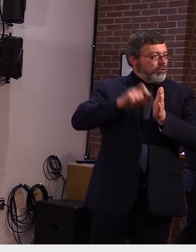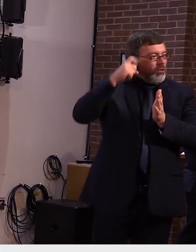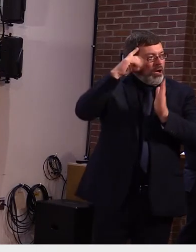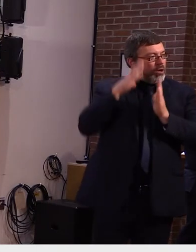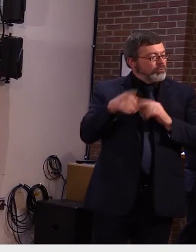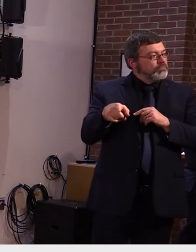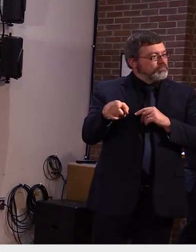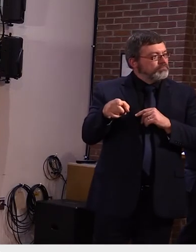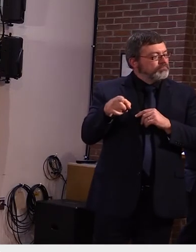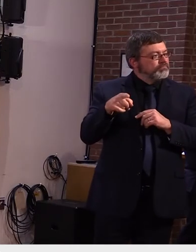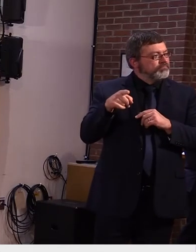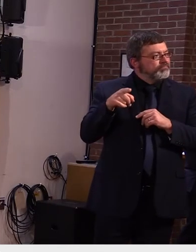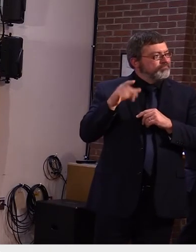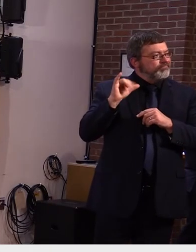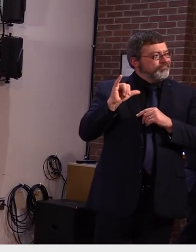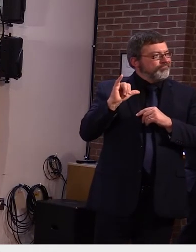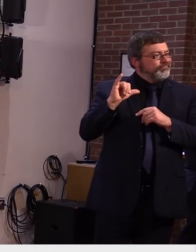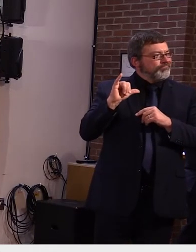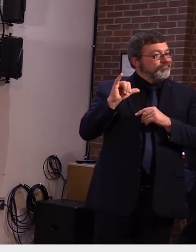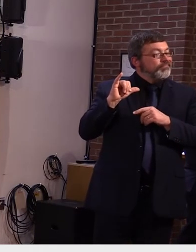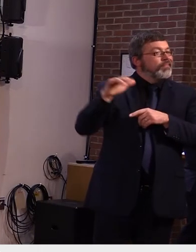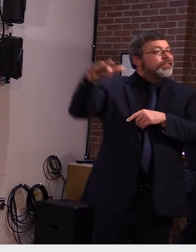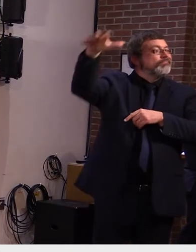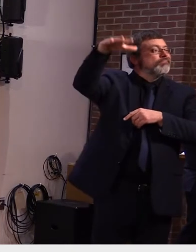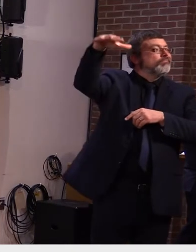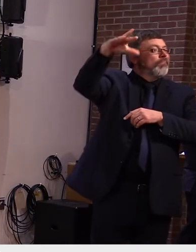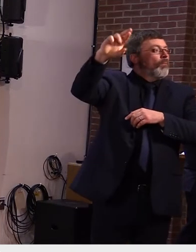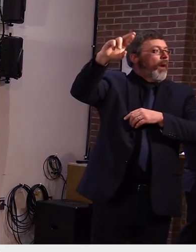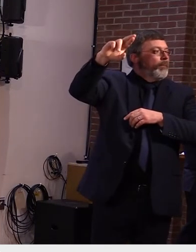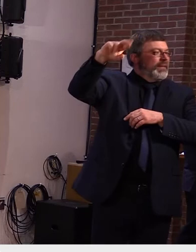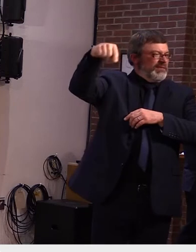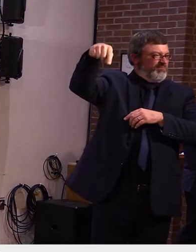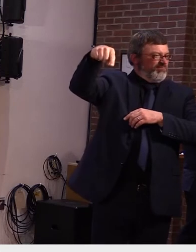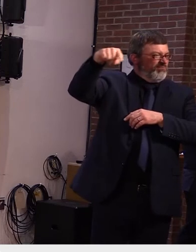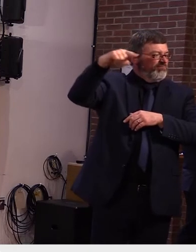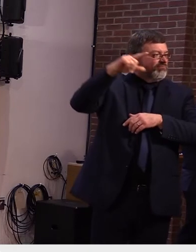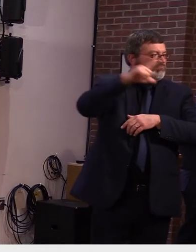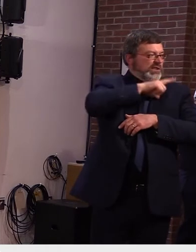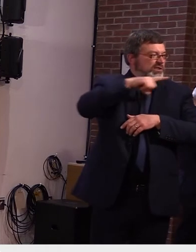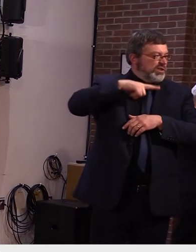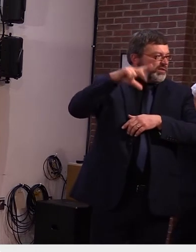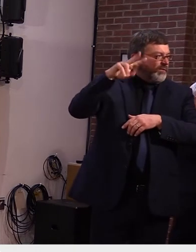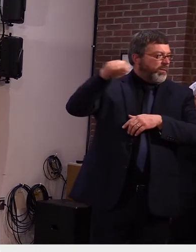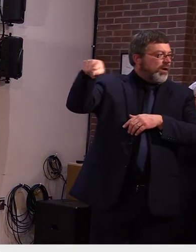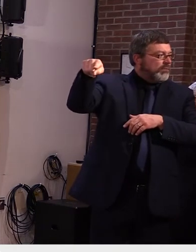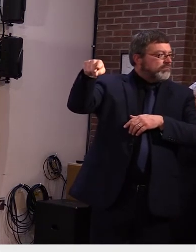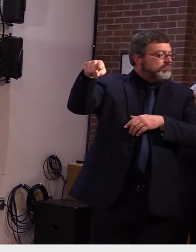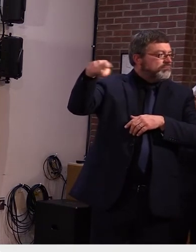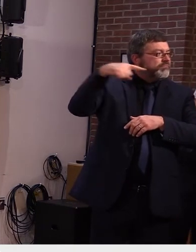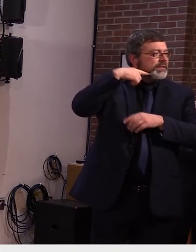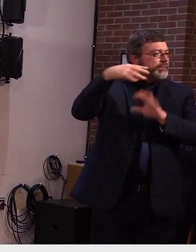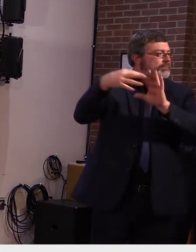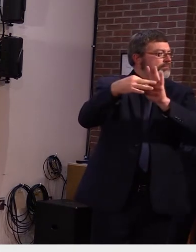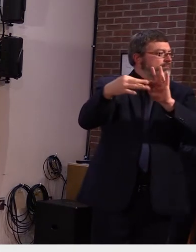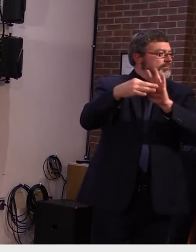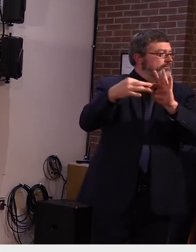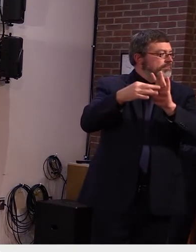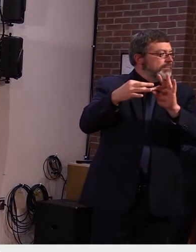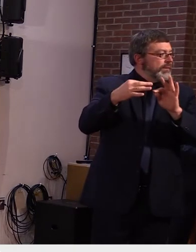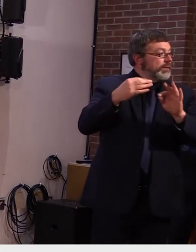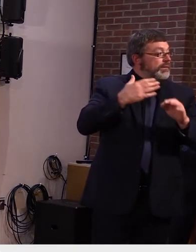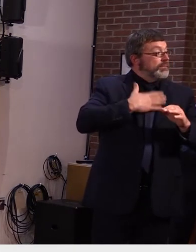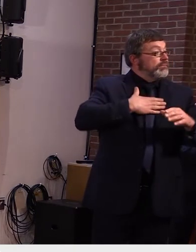uh he quote tuesday morning my facebook account was disabled no reason given no message no email nothing